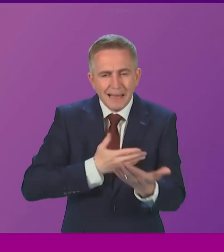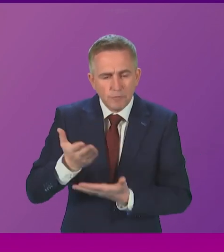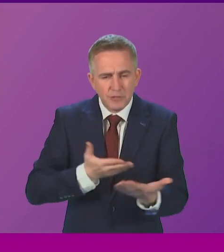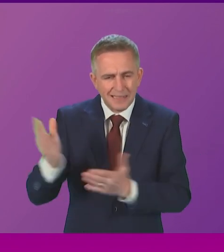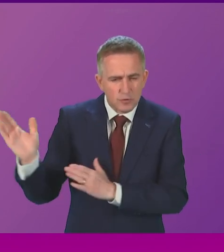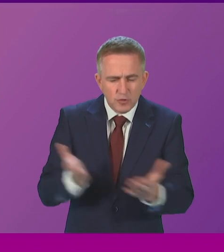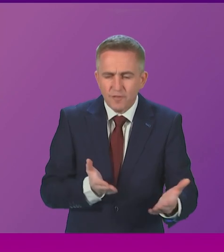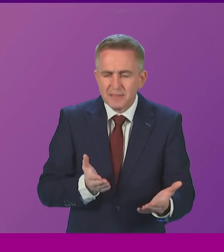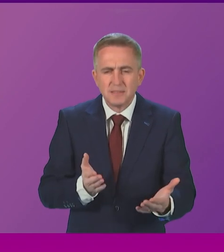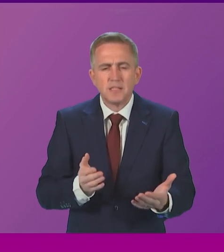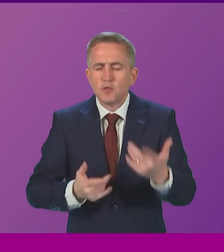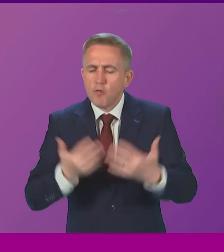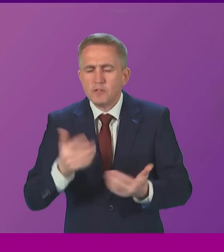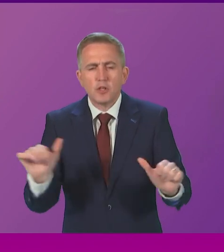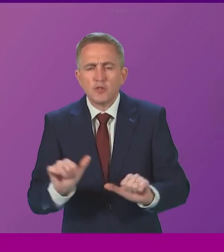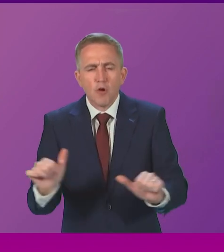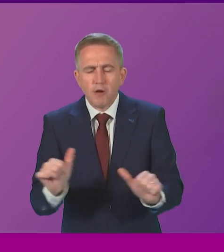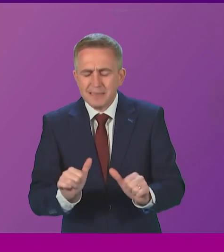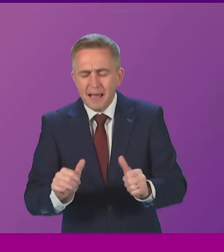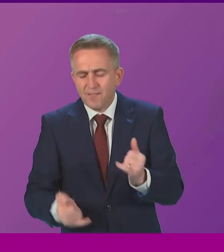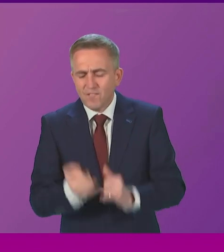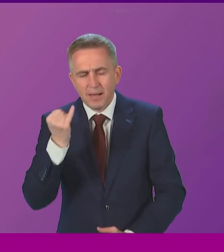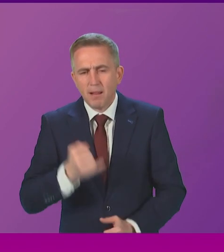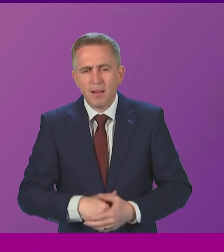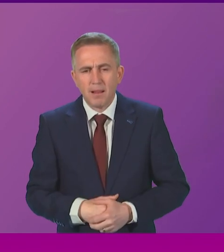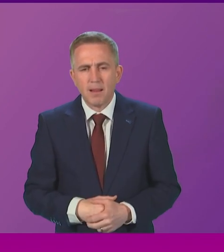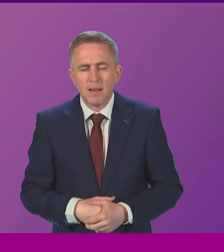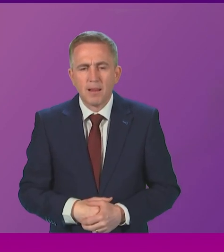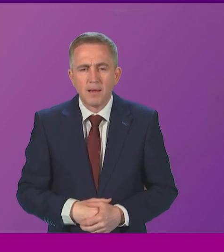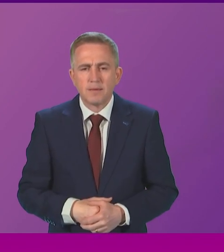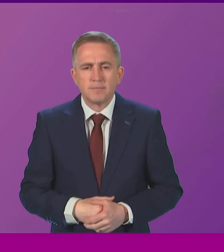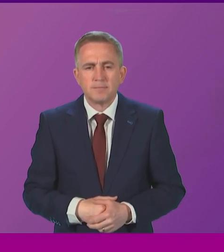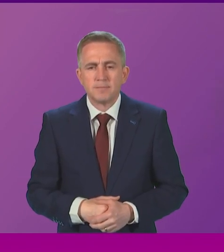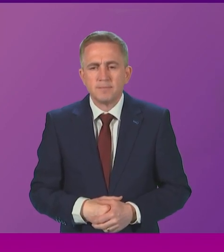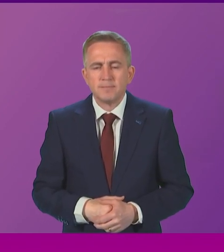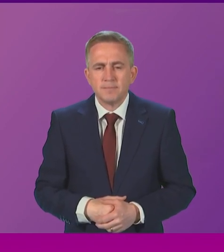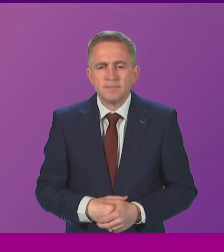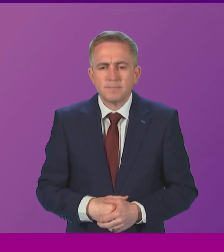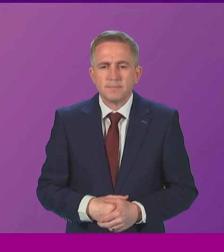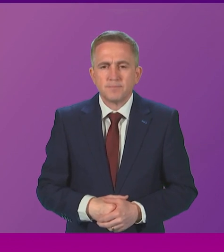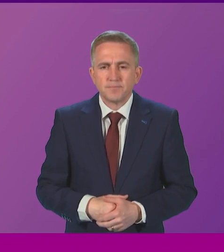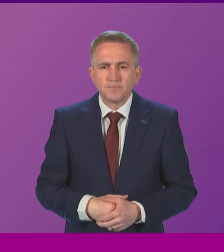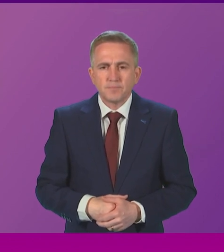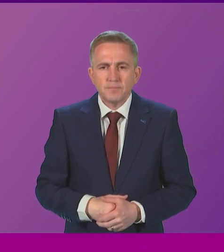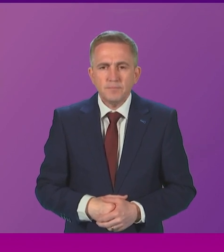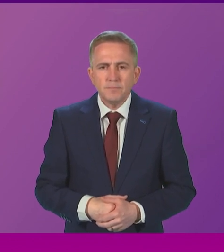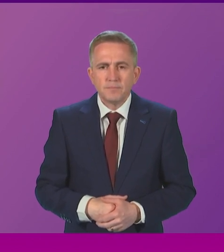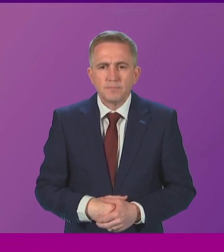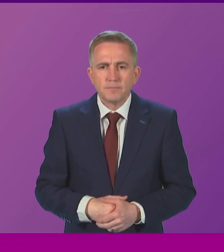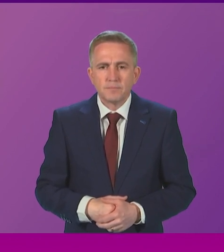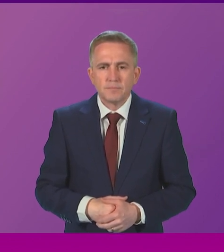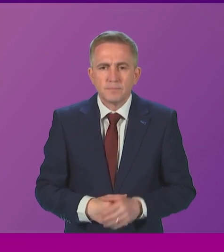yet be captured but to report it in due course. Question number two, Faisal Chowdhury. Thank you. Thank you, Presiding Officer.